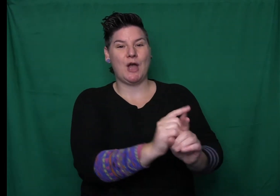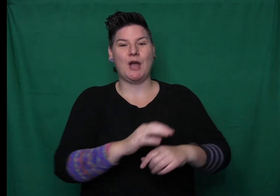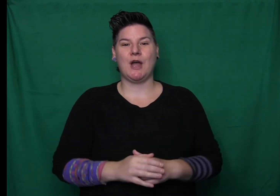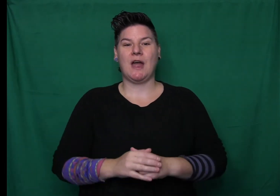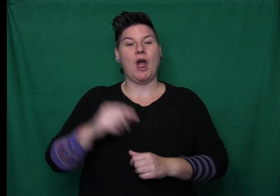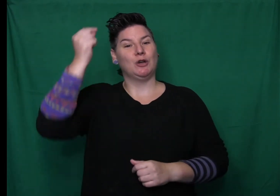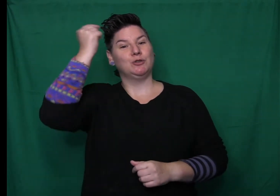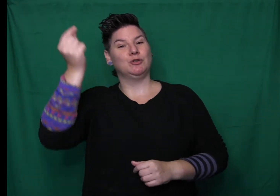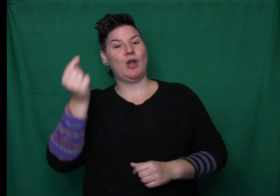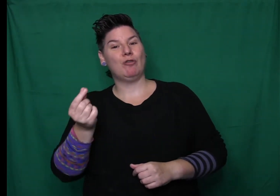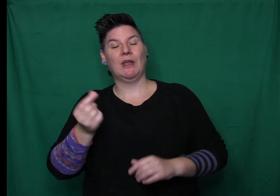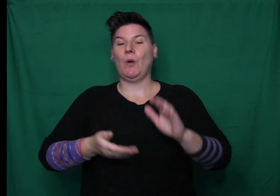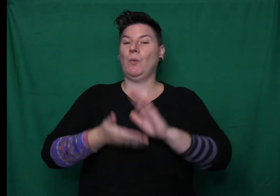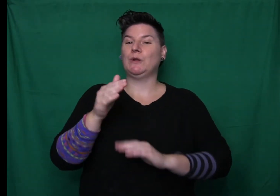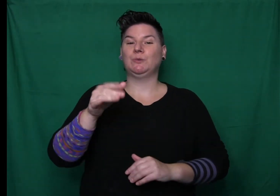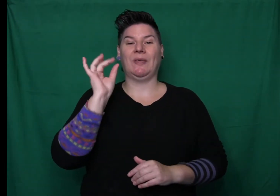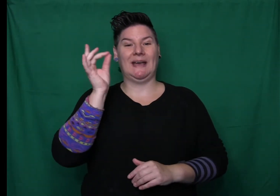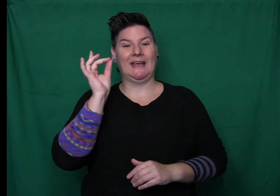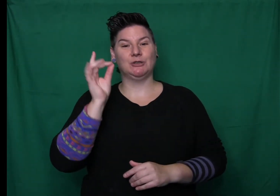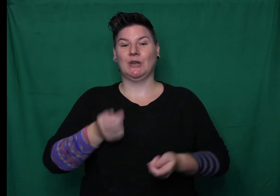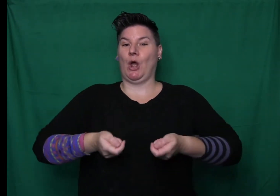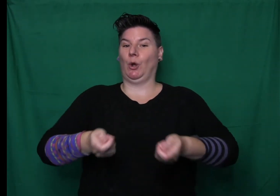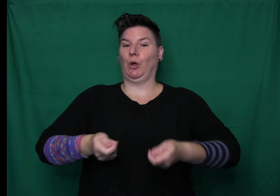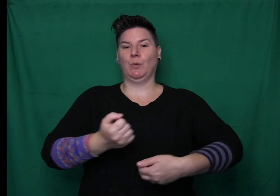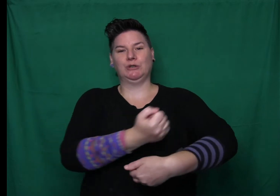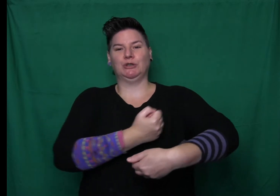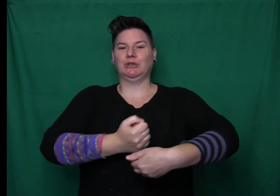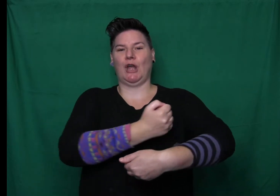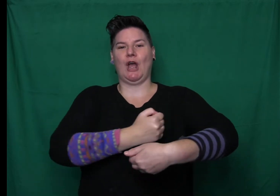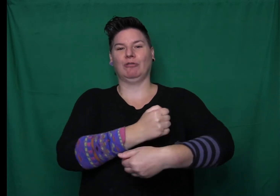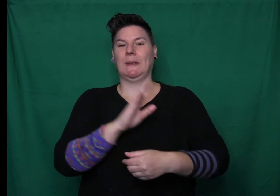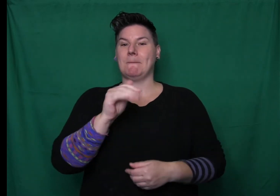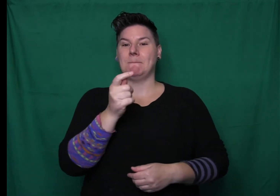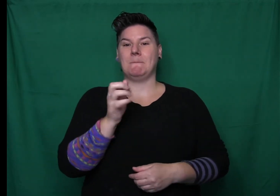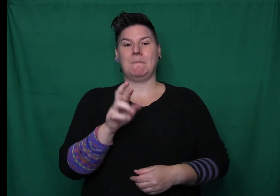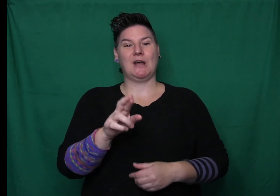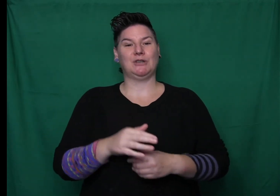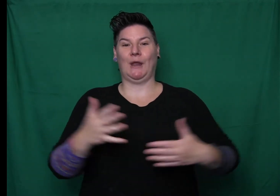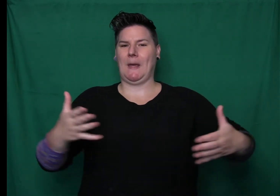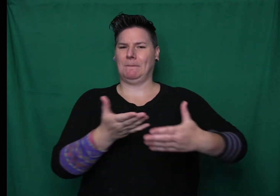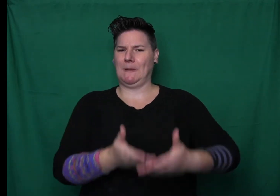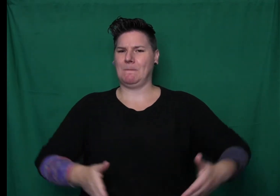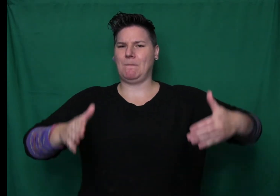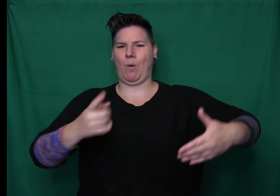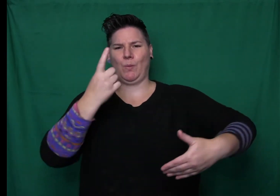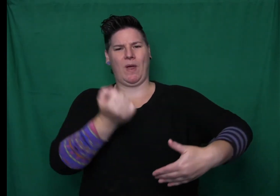Cook was there, stirring butter in a big bowl with one hand and taking muffins out of the oven with the other.